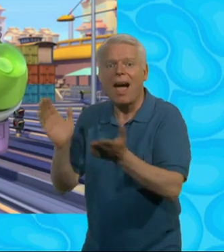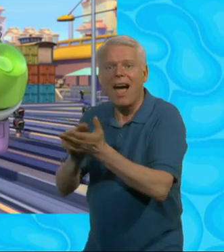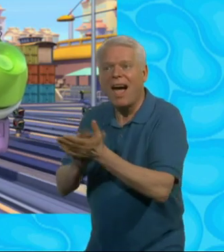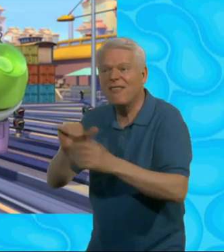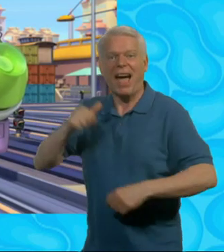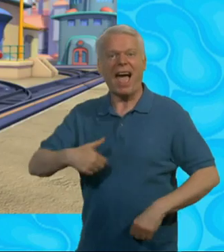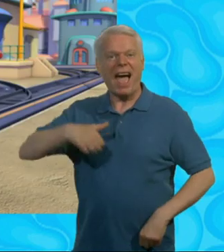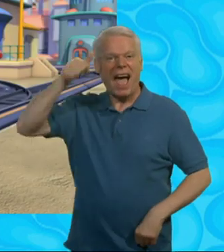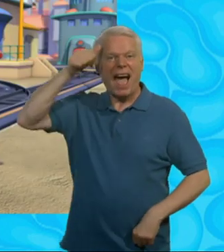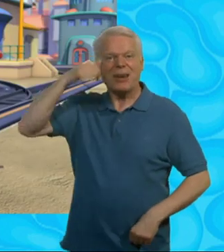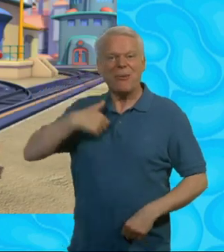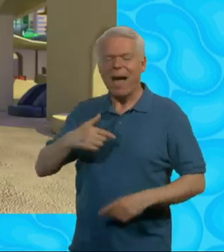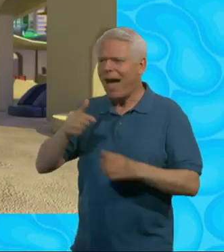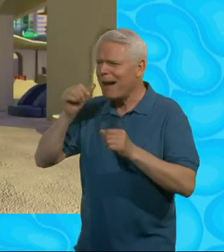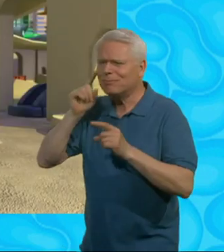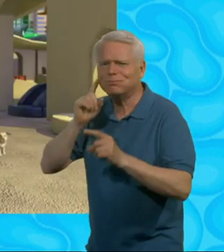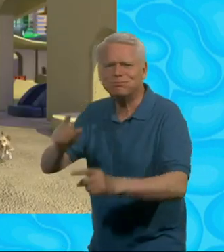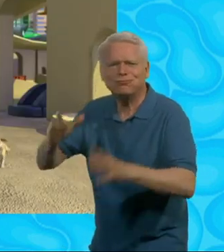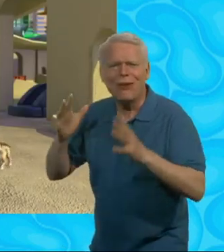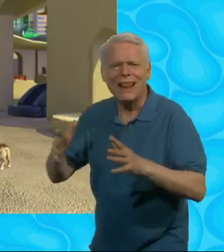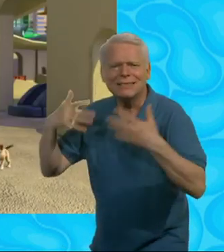weight guesser. Now it's the same.